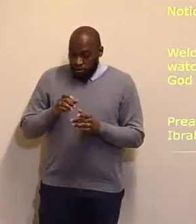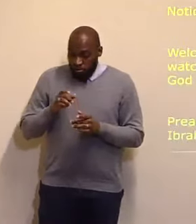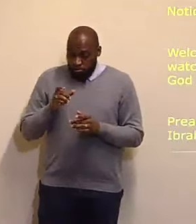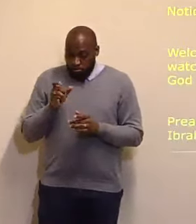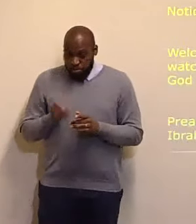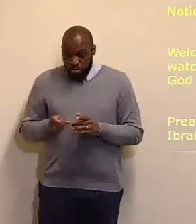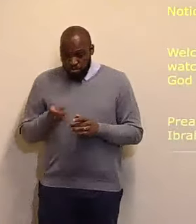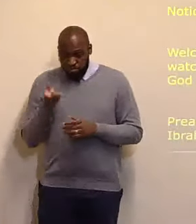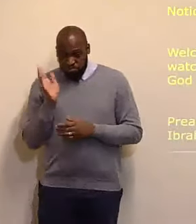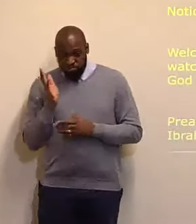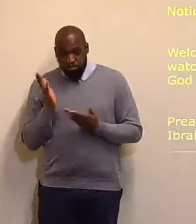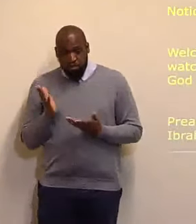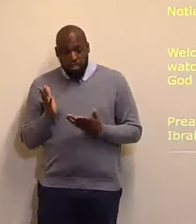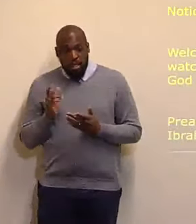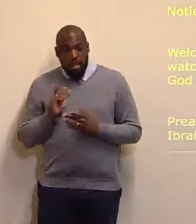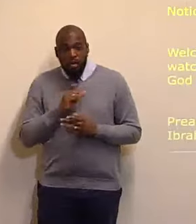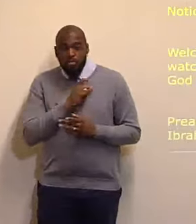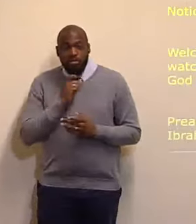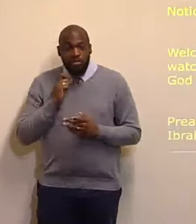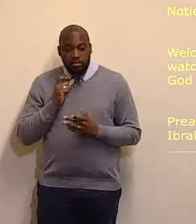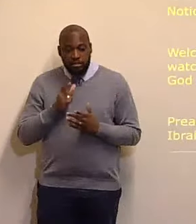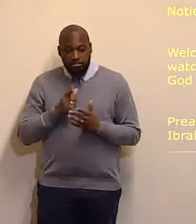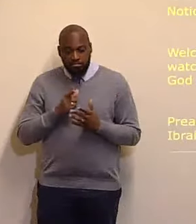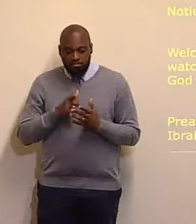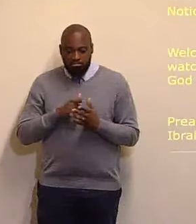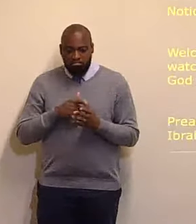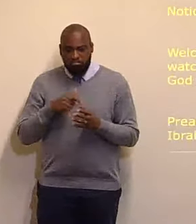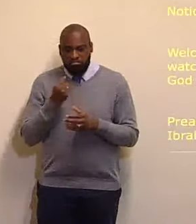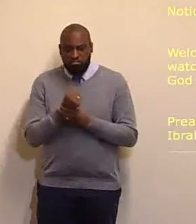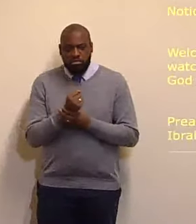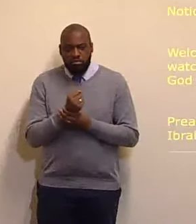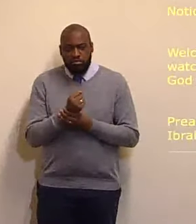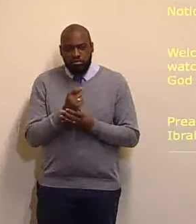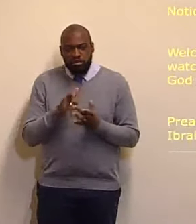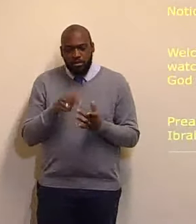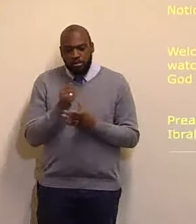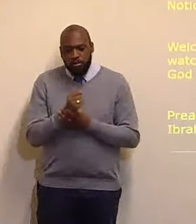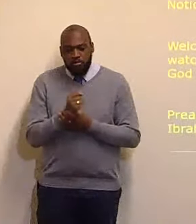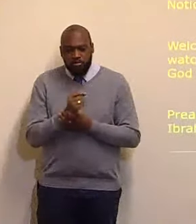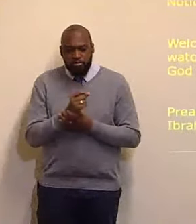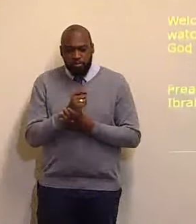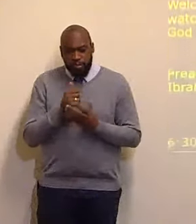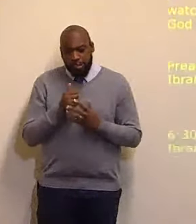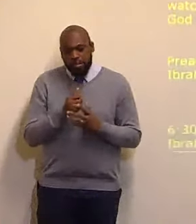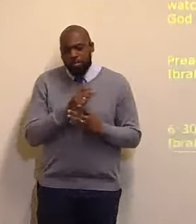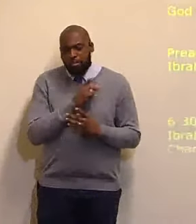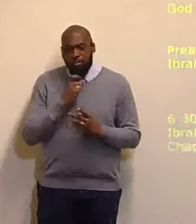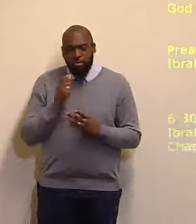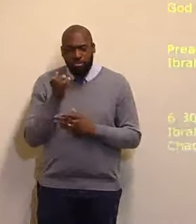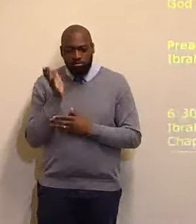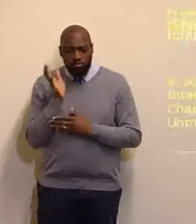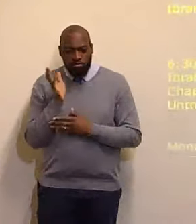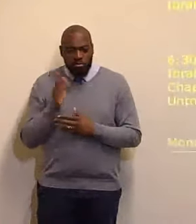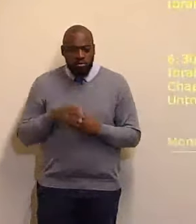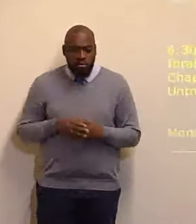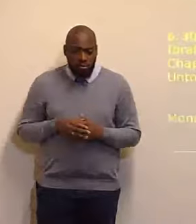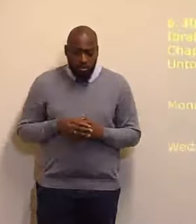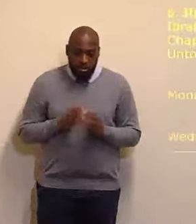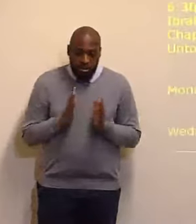-Mohammed Our assistant pastor Our Sunday school meets At 3 o'clock this afternoon And our